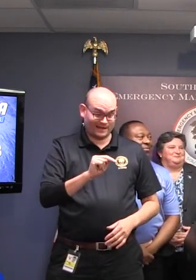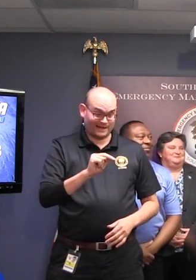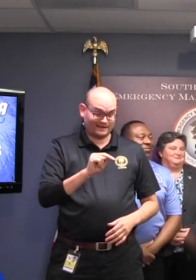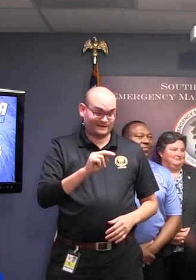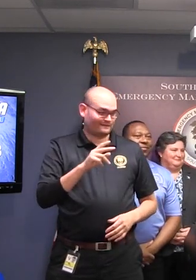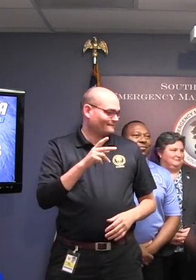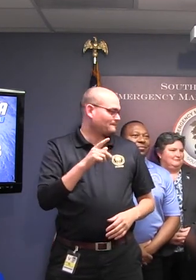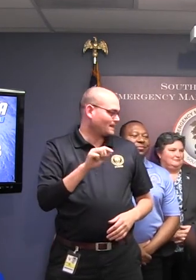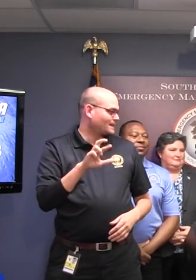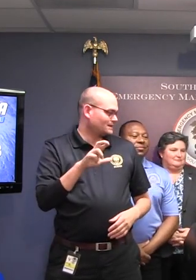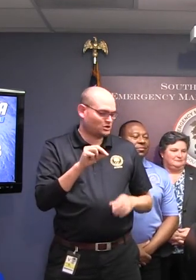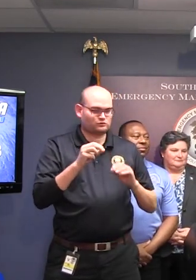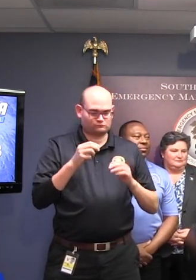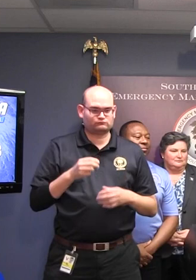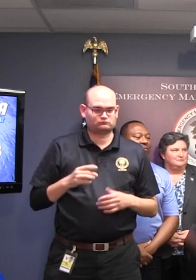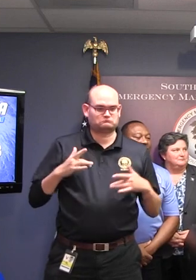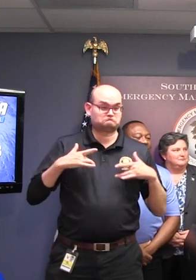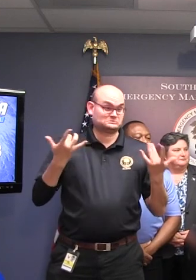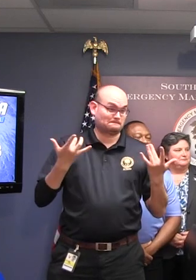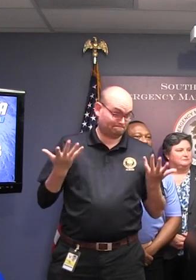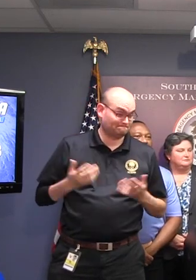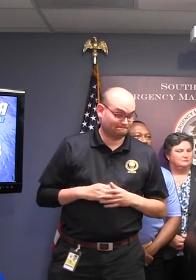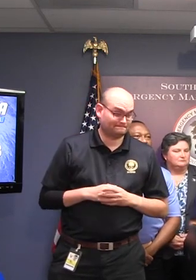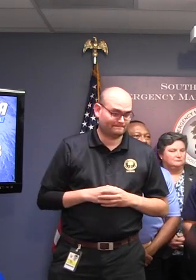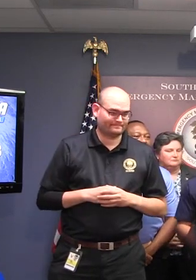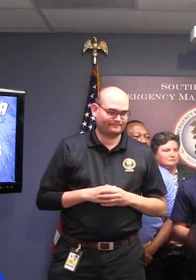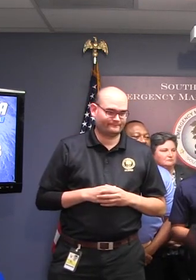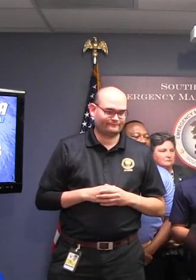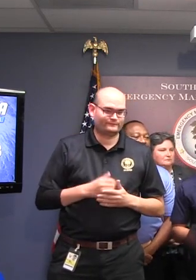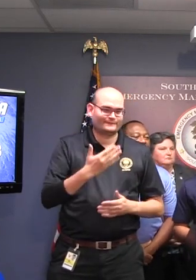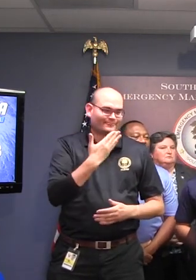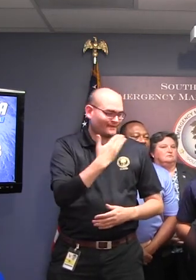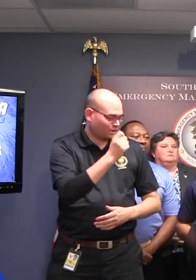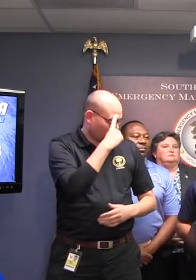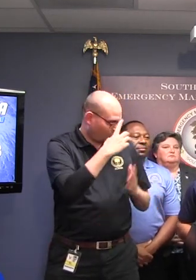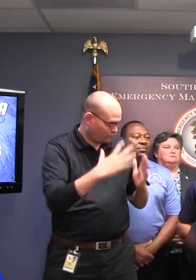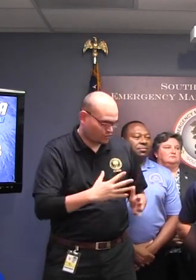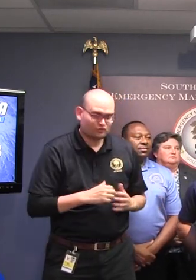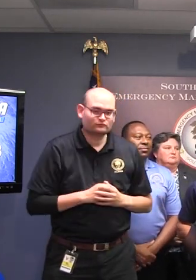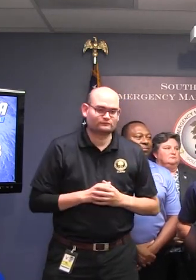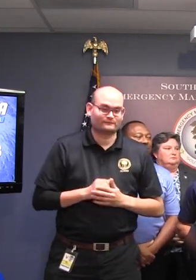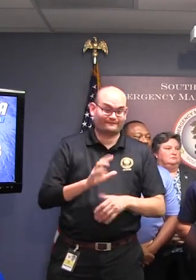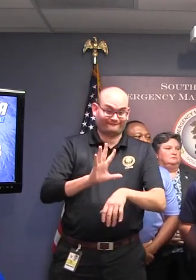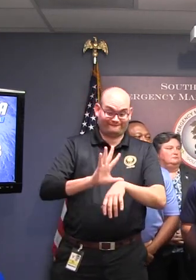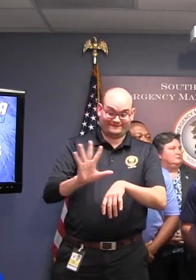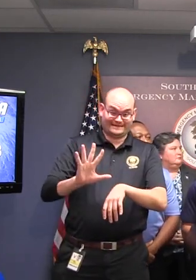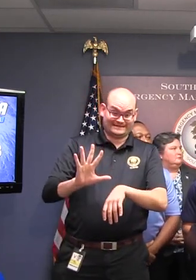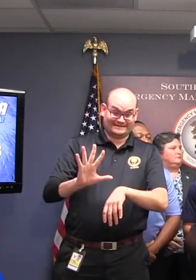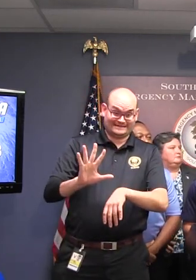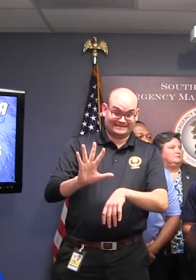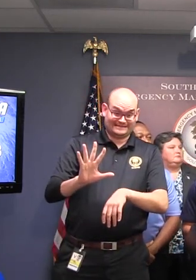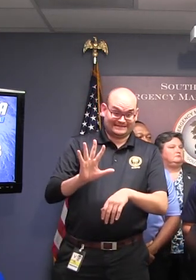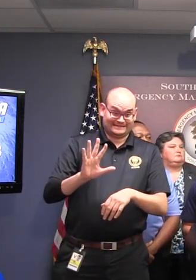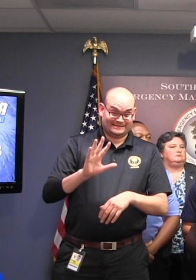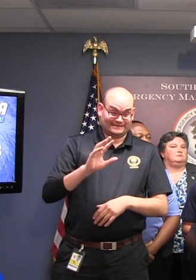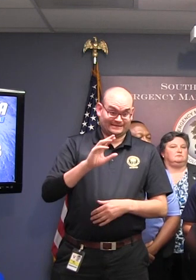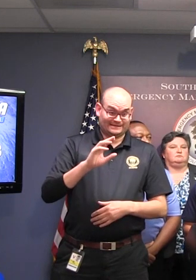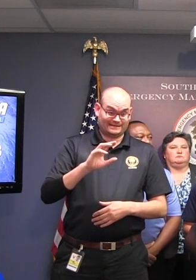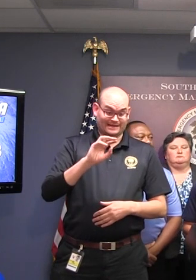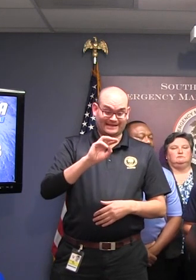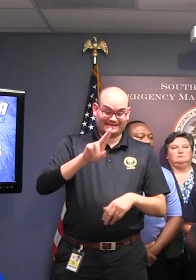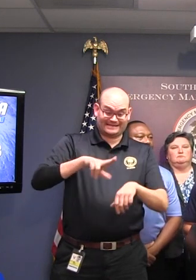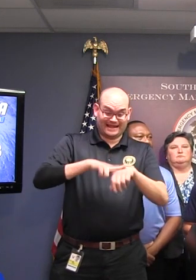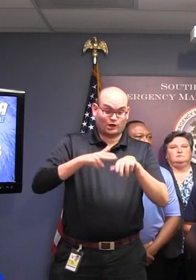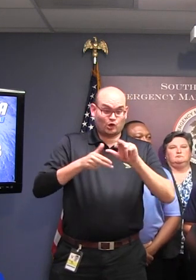for the weather report. The latest. Thank you, Governor. As of the 5 o'clock advisors from the National Hurricane Center, Irma is a